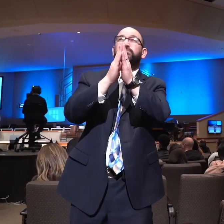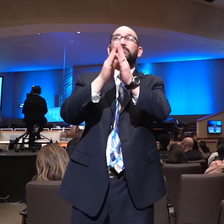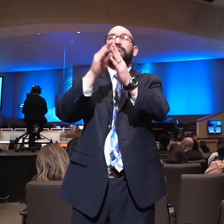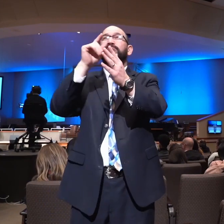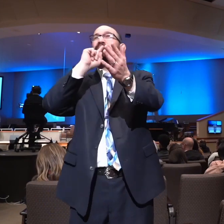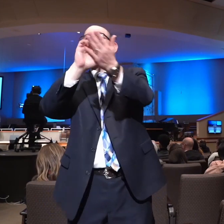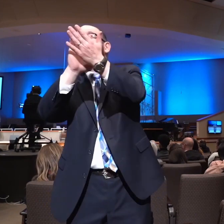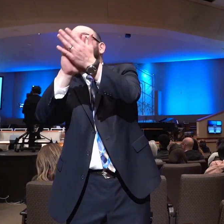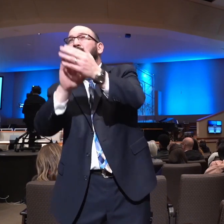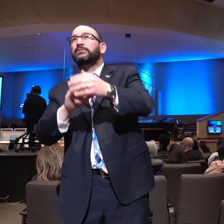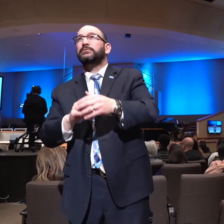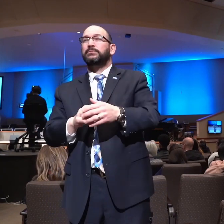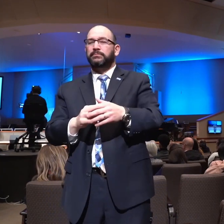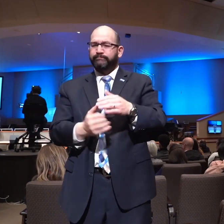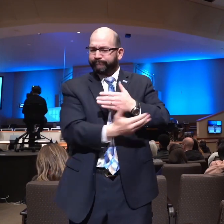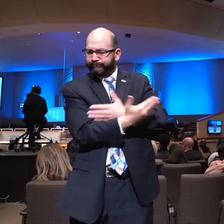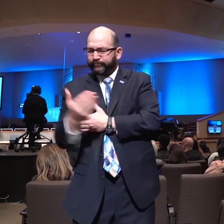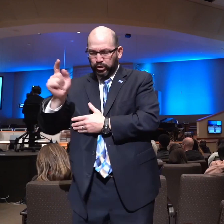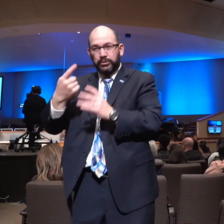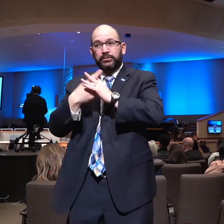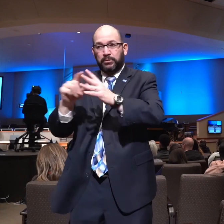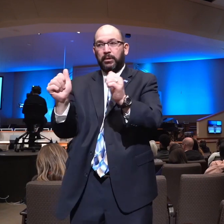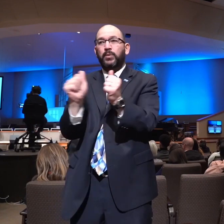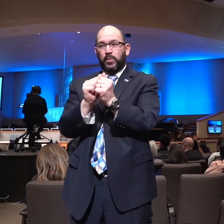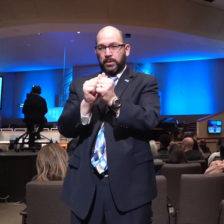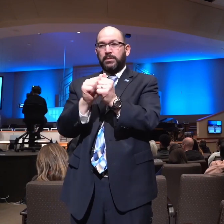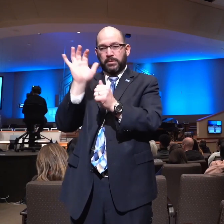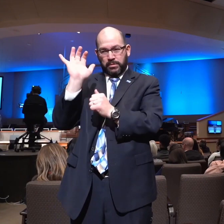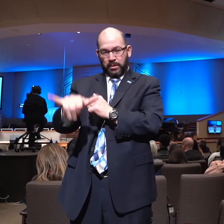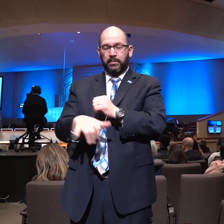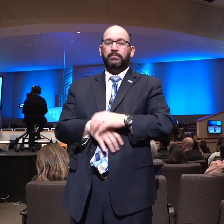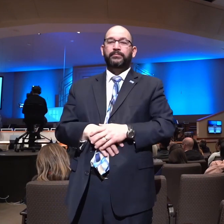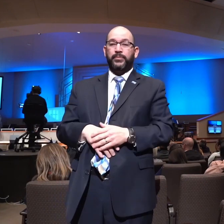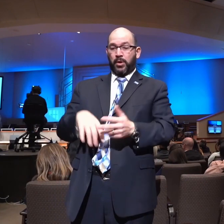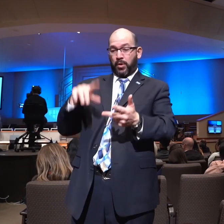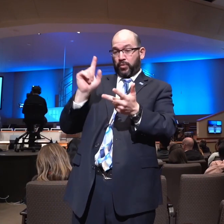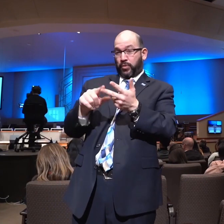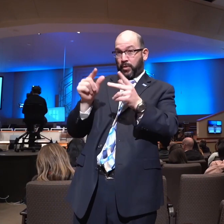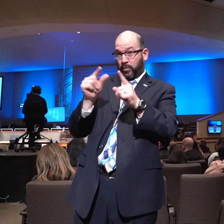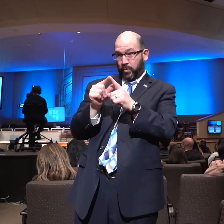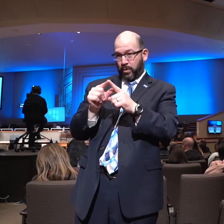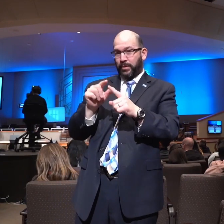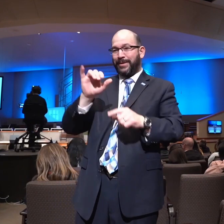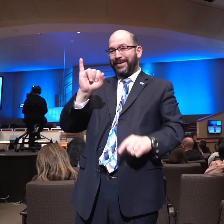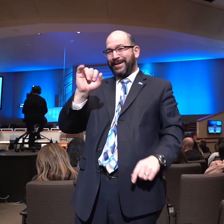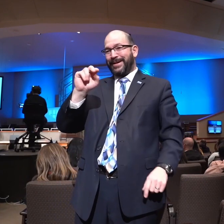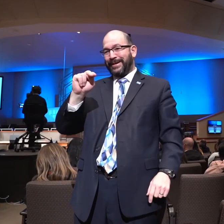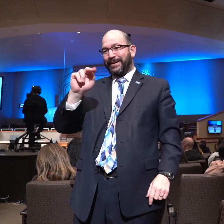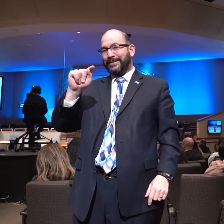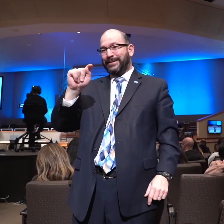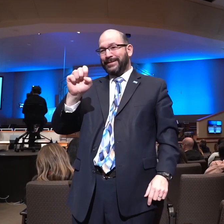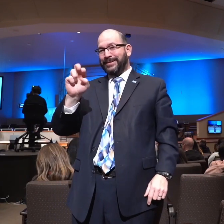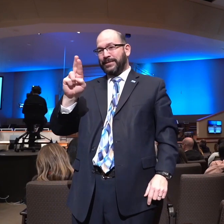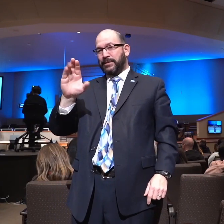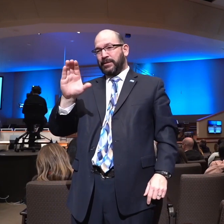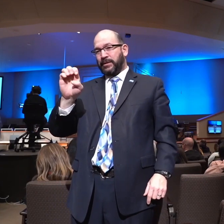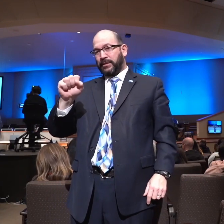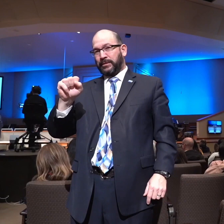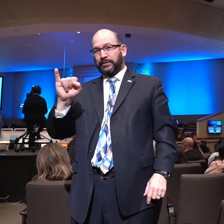with the Lord. Supplication, prayer. Notice the third word here is the word intercessions. Now, intercessions mean